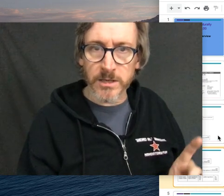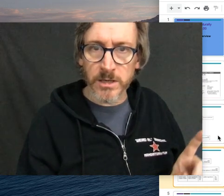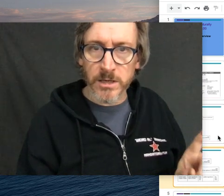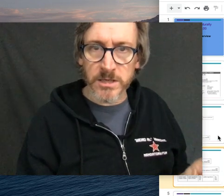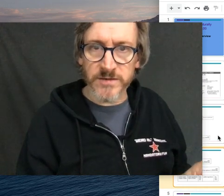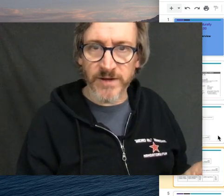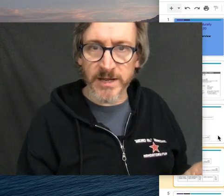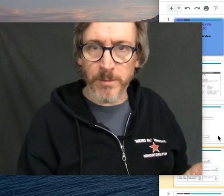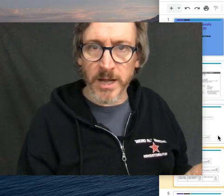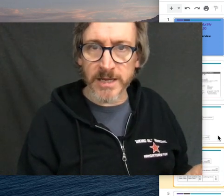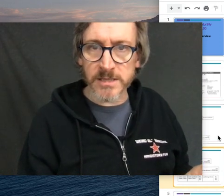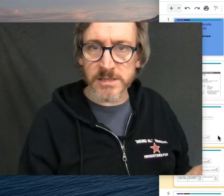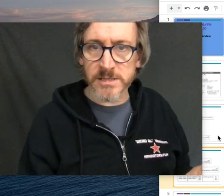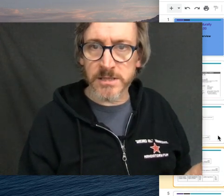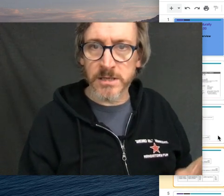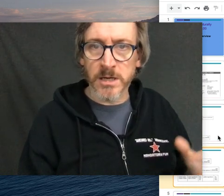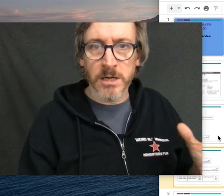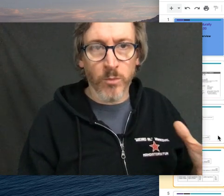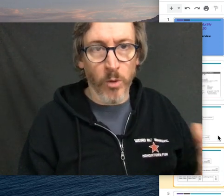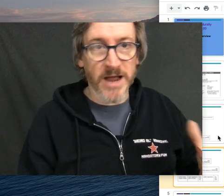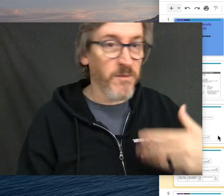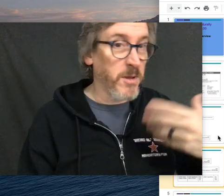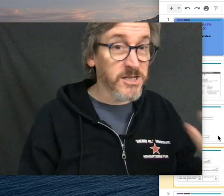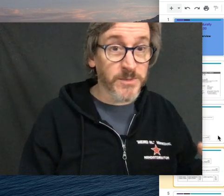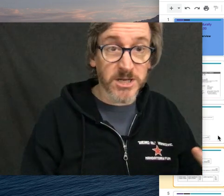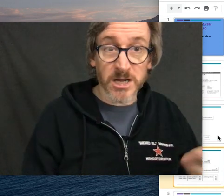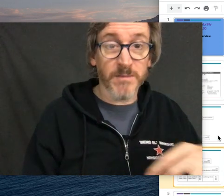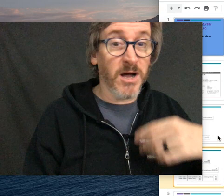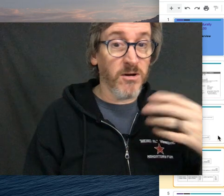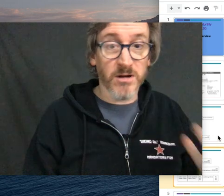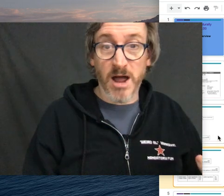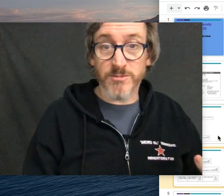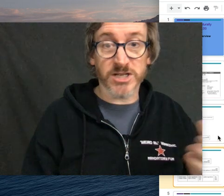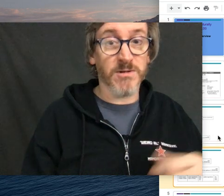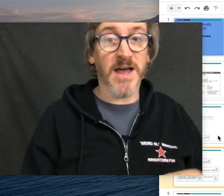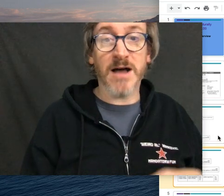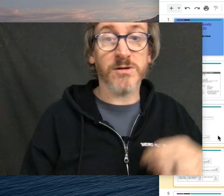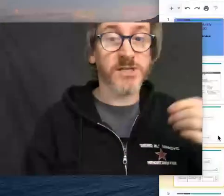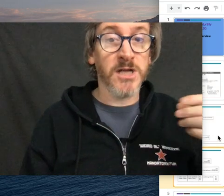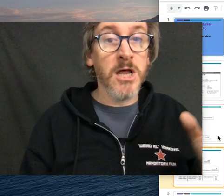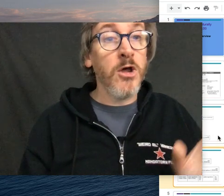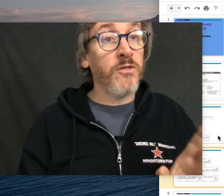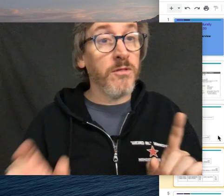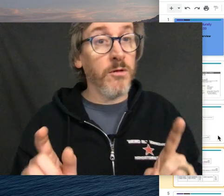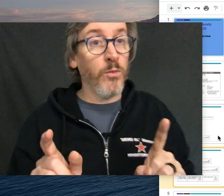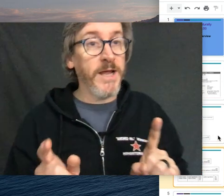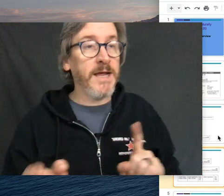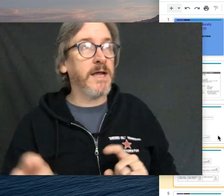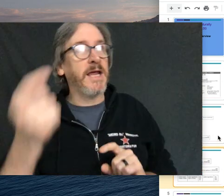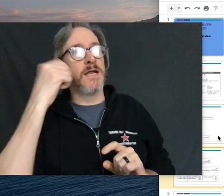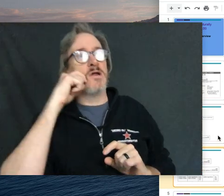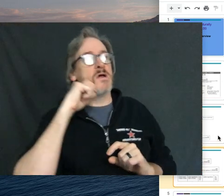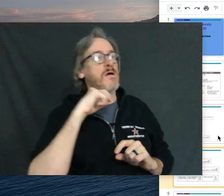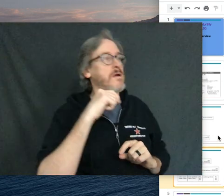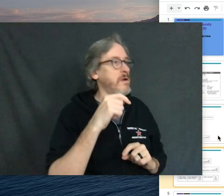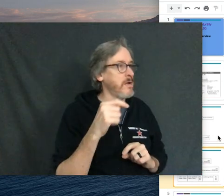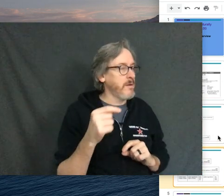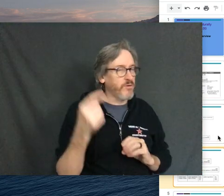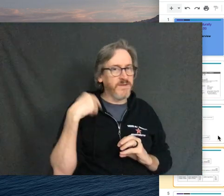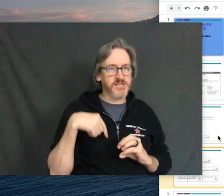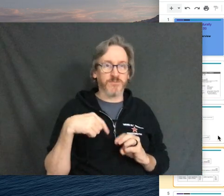And define the appliance. What kind of appliance are we talking about? Objects around the house. We, in